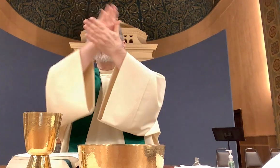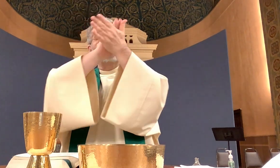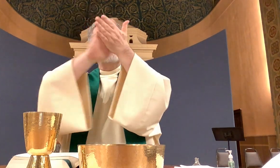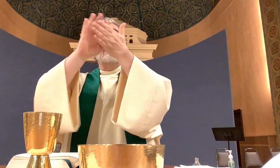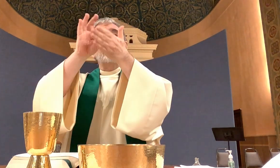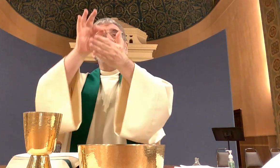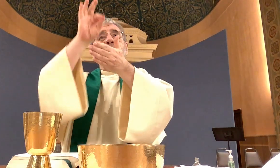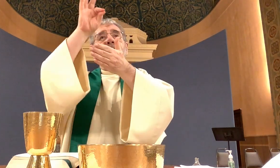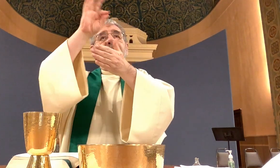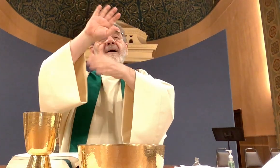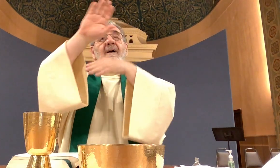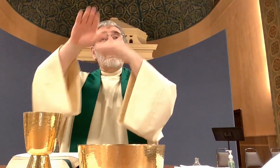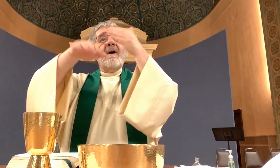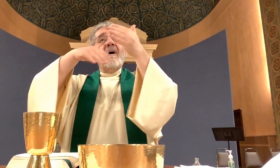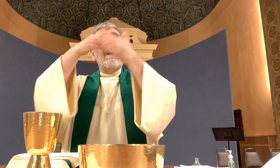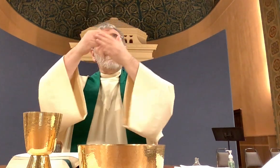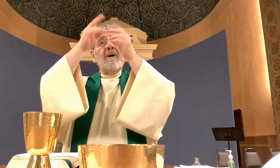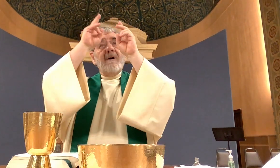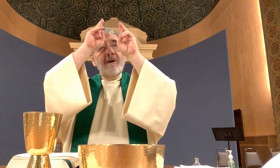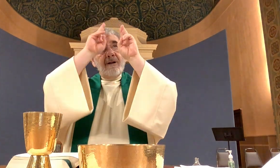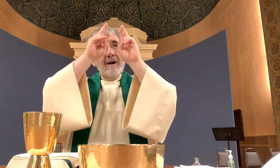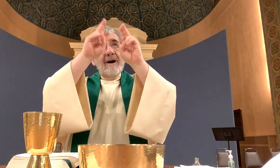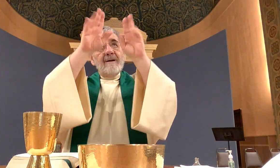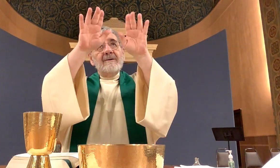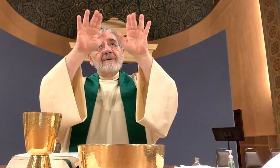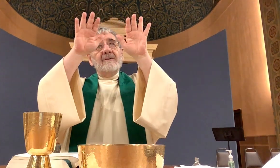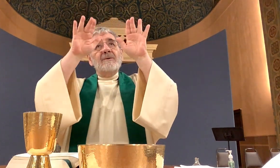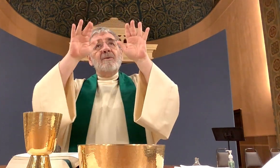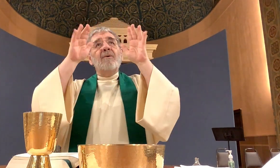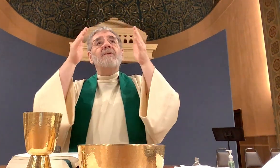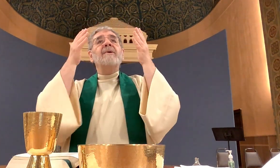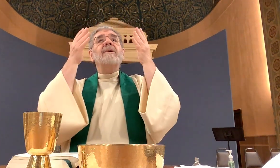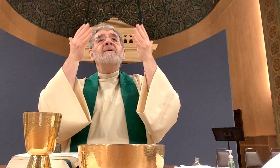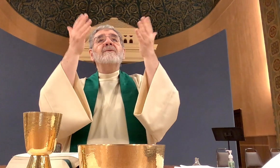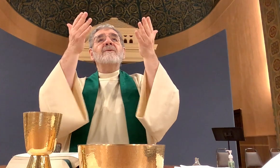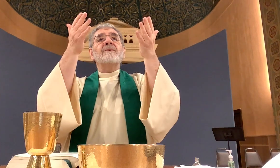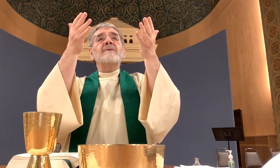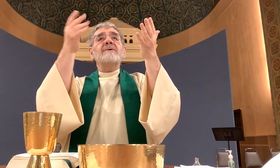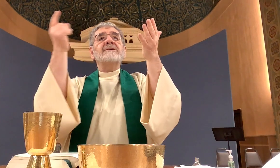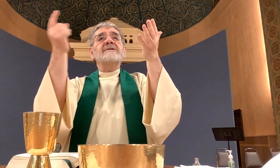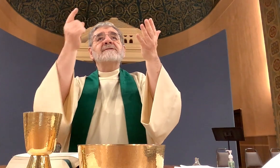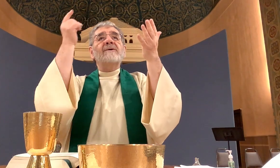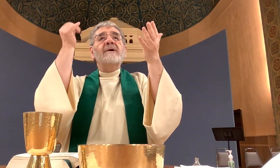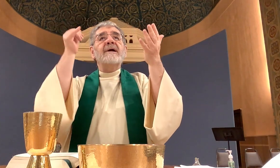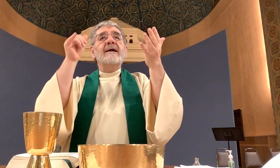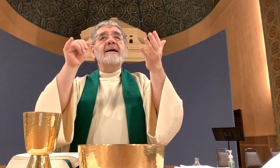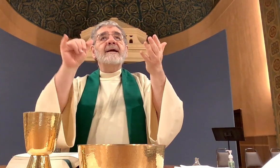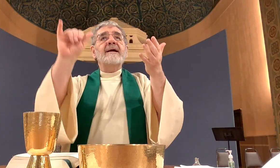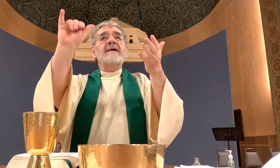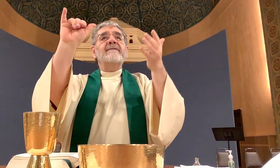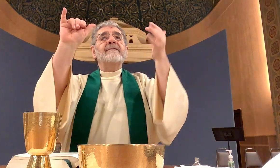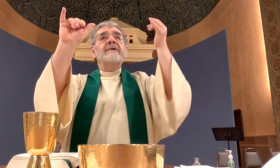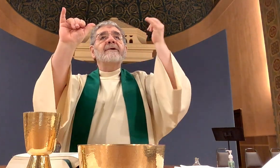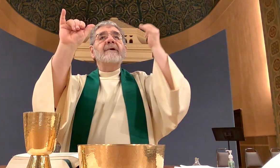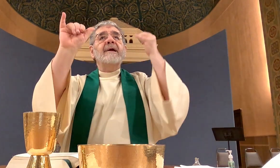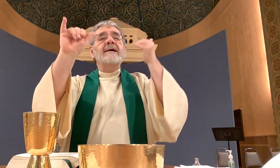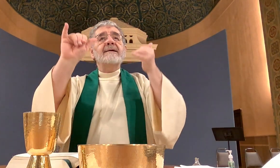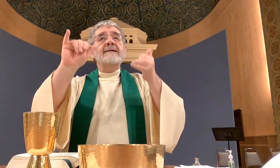all glory and honor is yours forever and ever amen